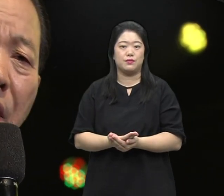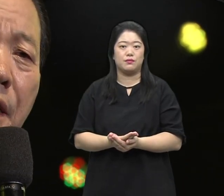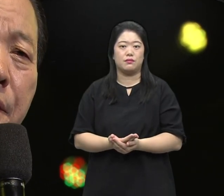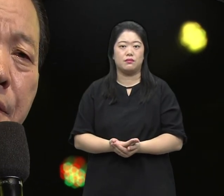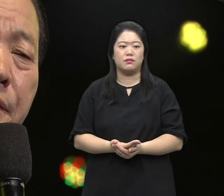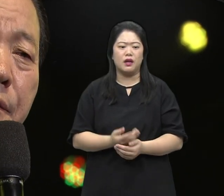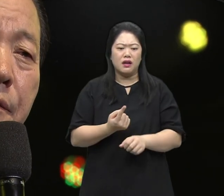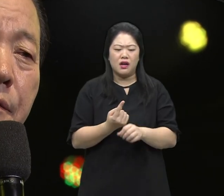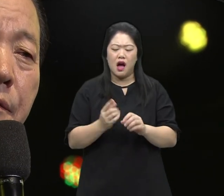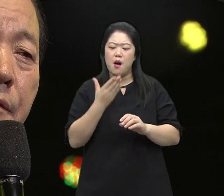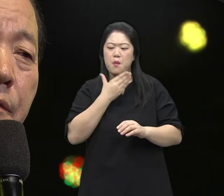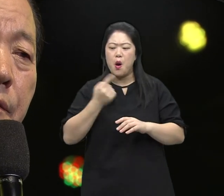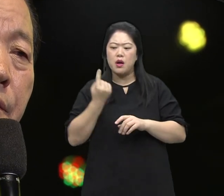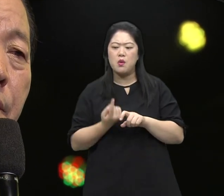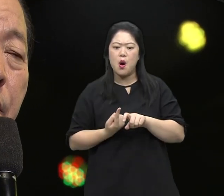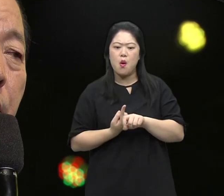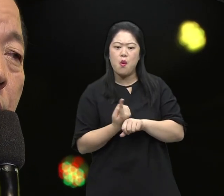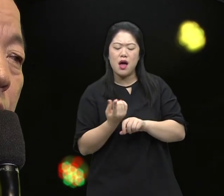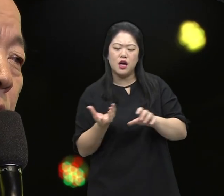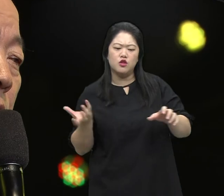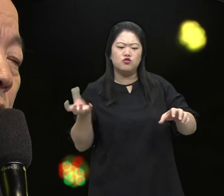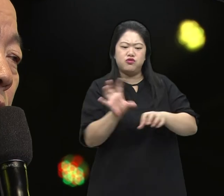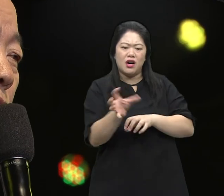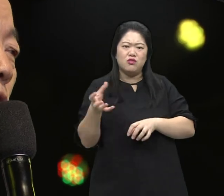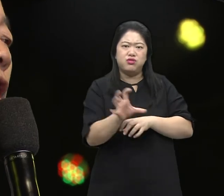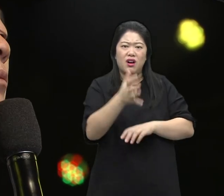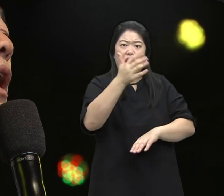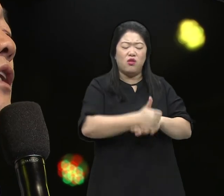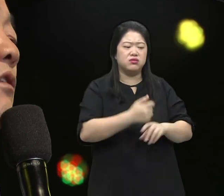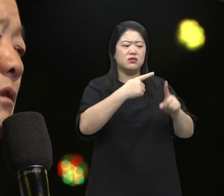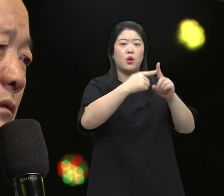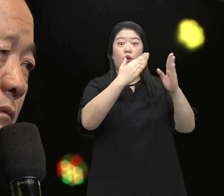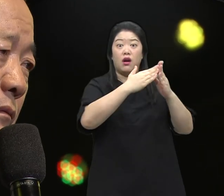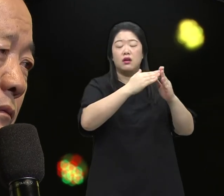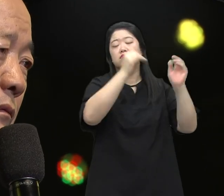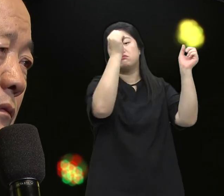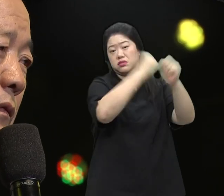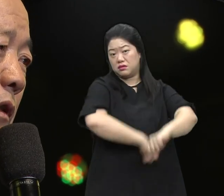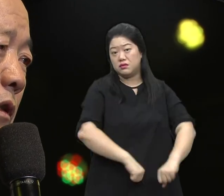It's because the other thing that this world has perished The church has perished